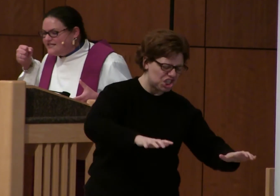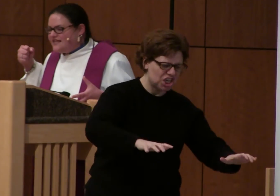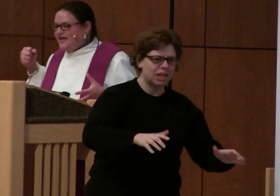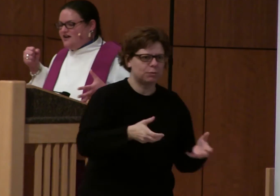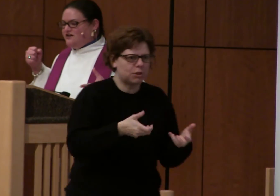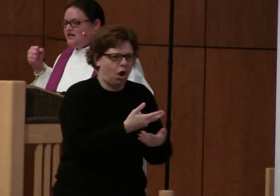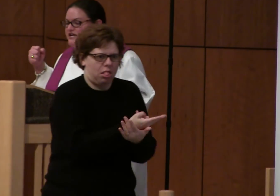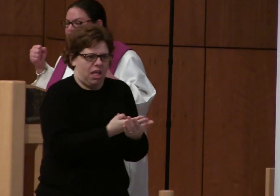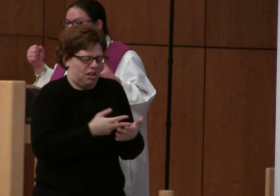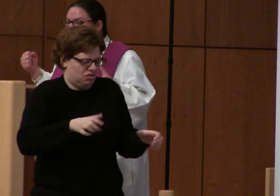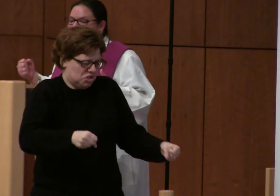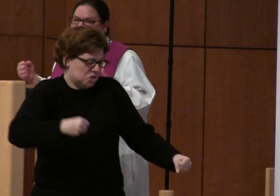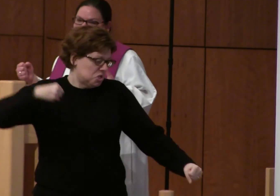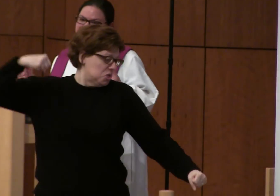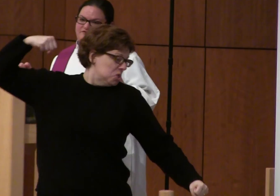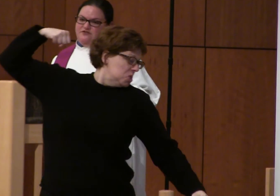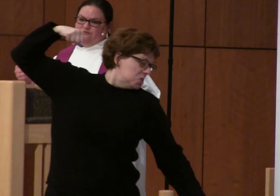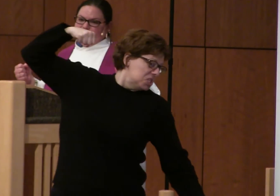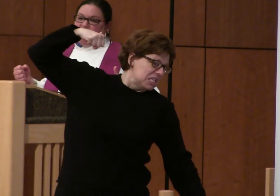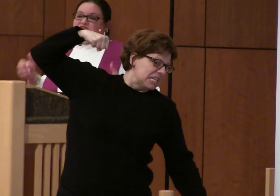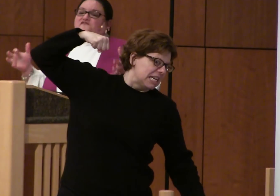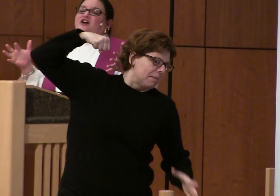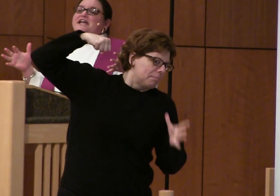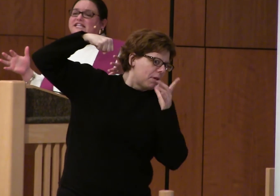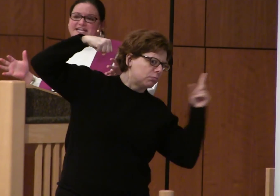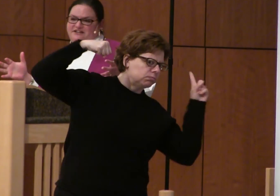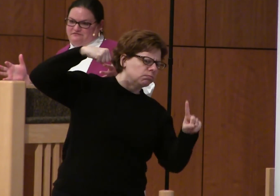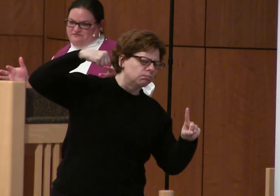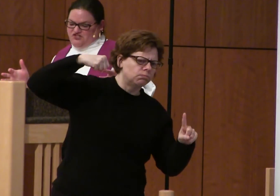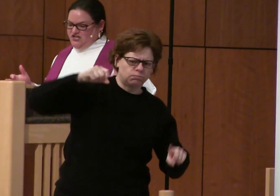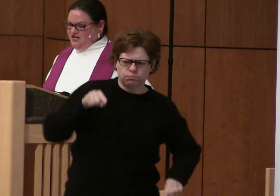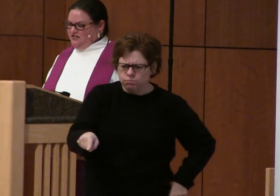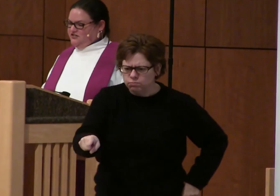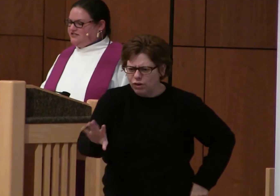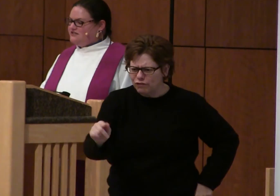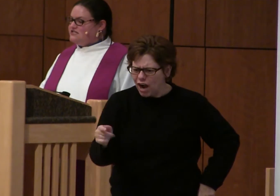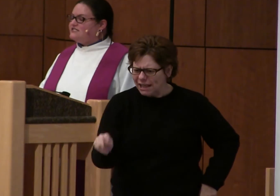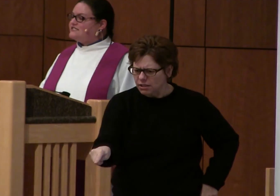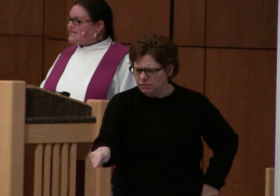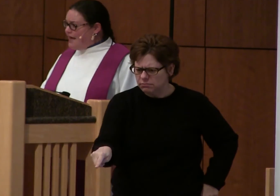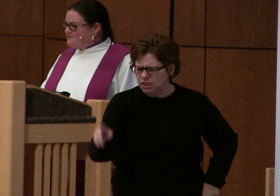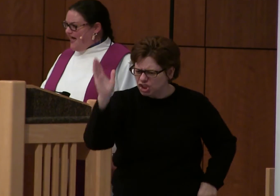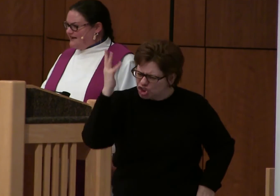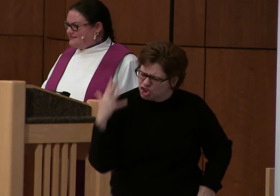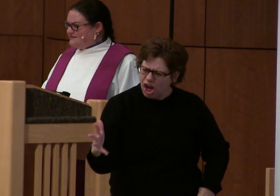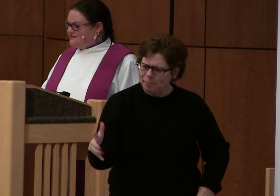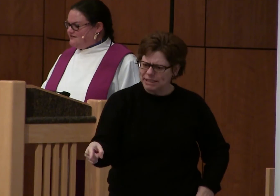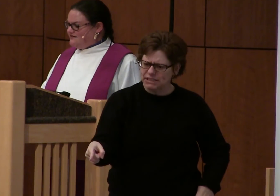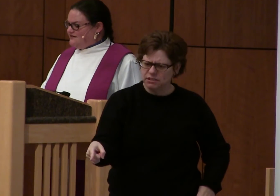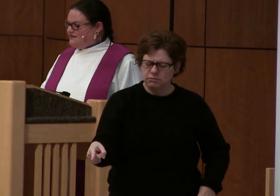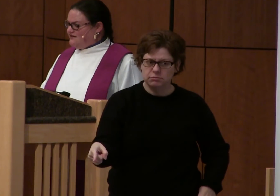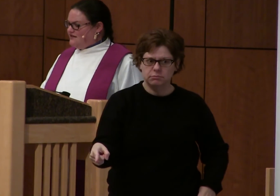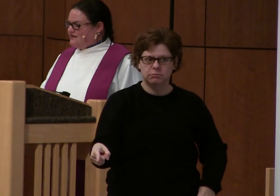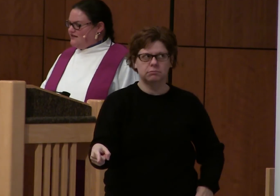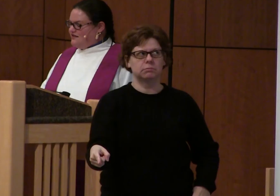raised in the air, his mother came in the room. Franklin! She hollered. Stop that!